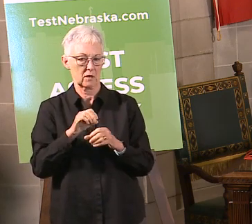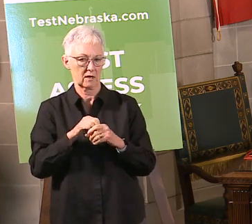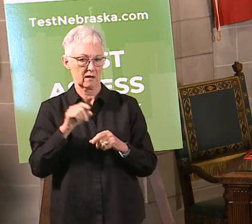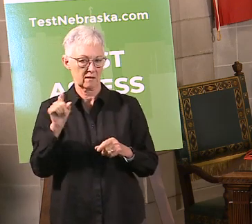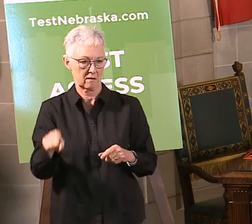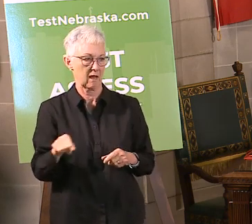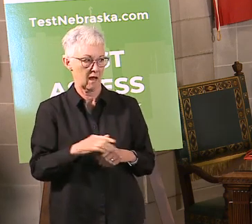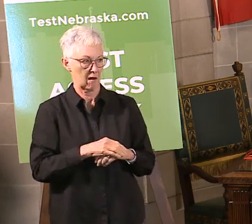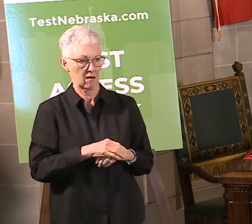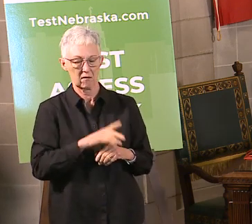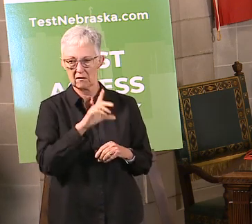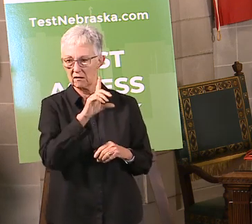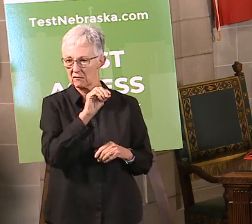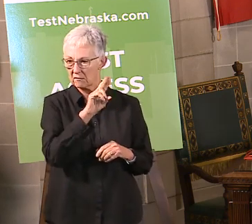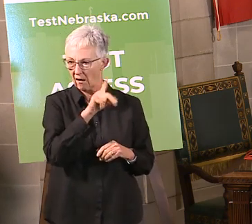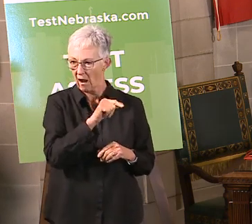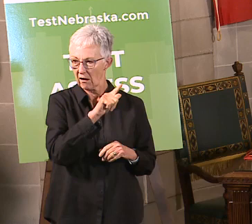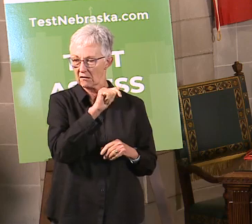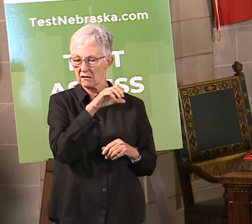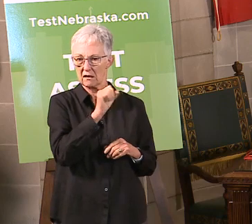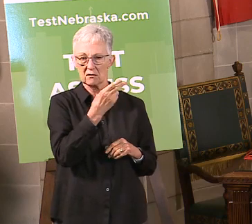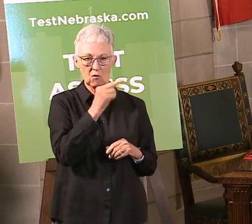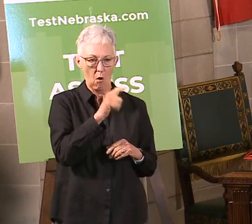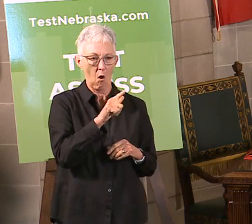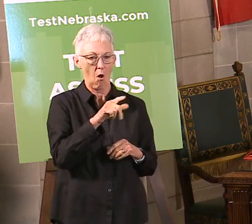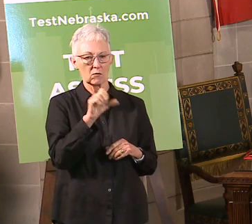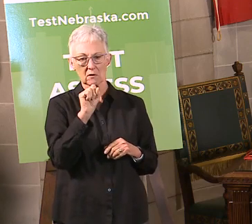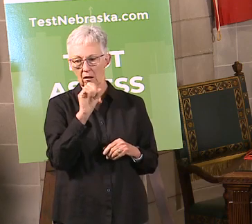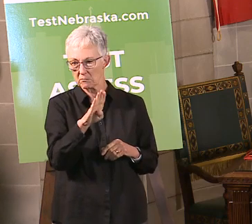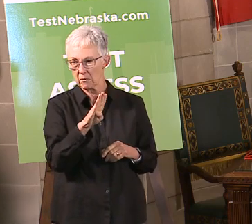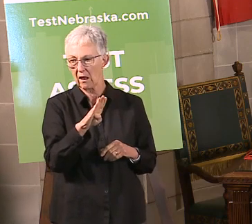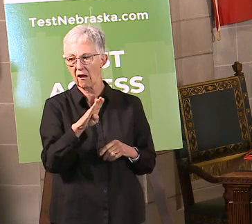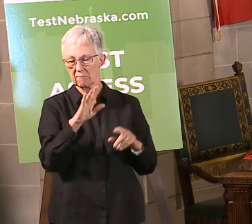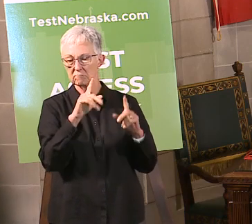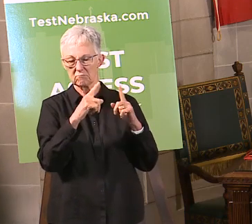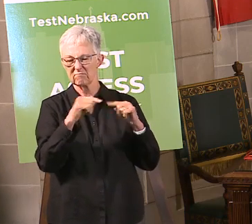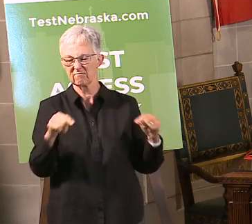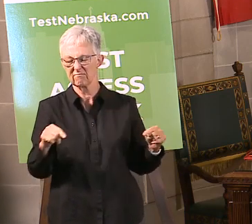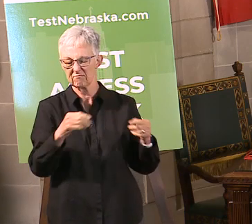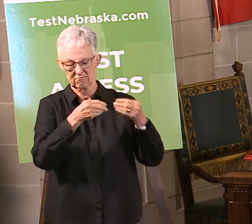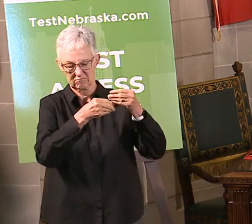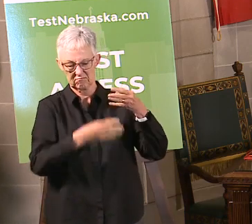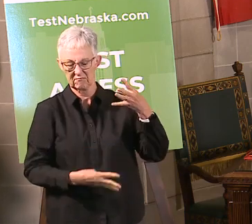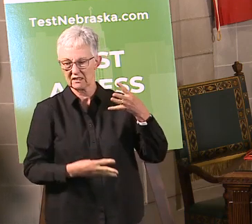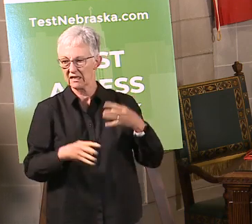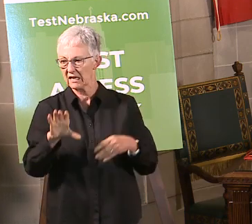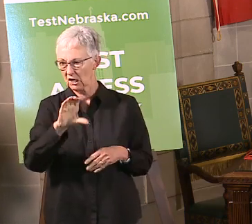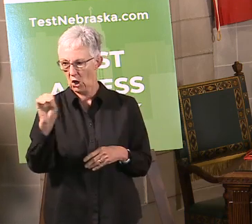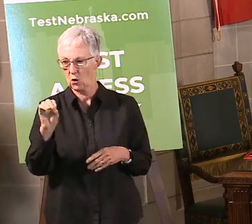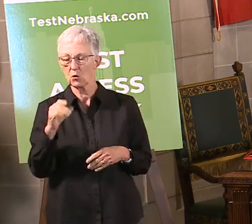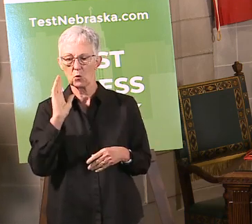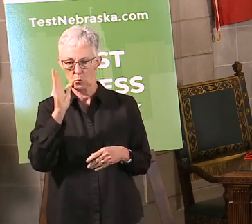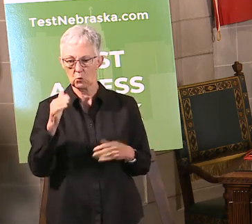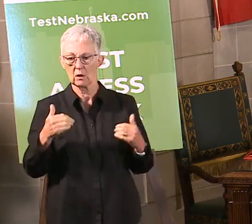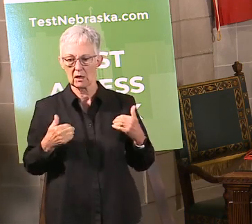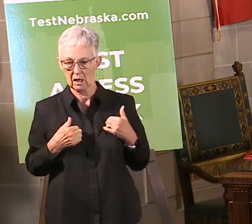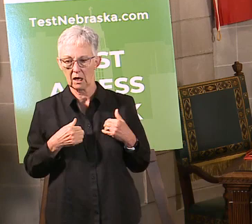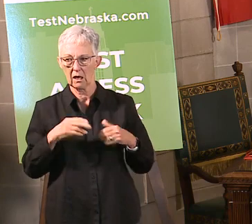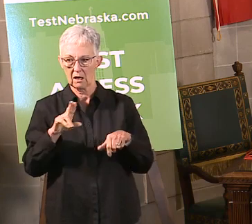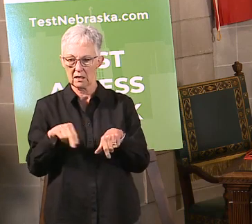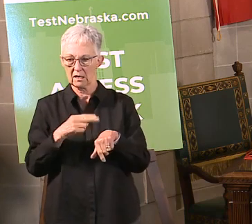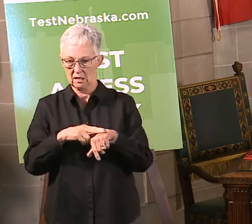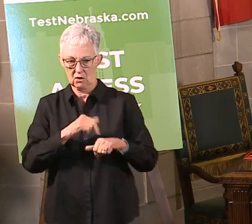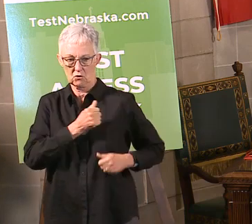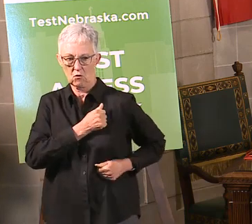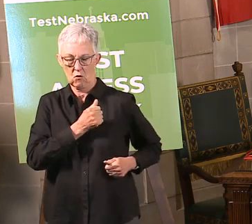Lincoln, Lancaster, Madison, and Scotts Bluff counties. So those counties in particular, we will have National